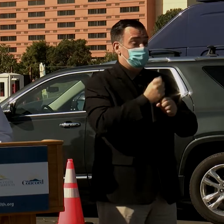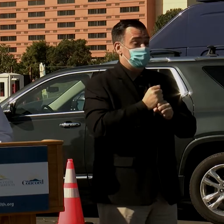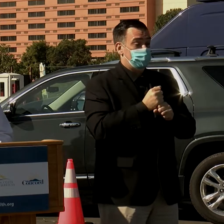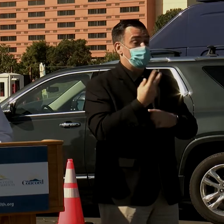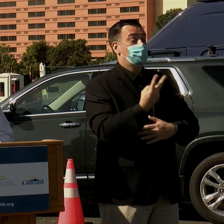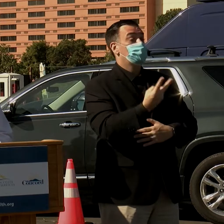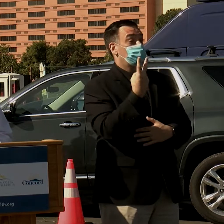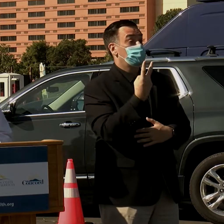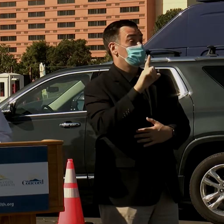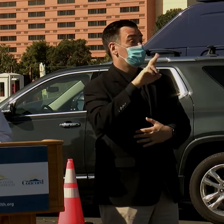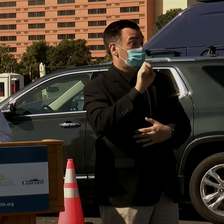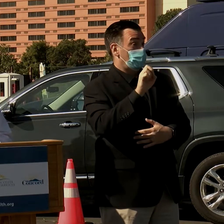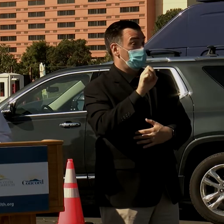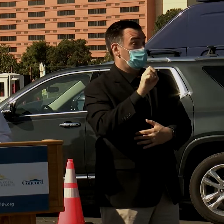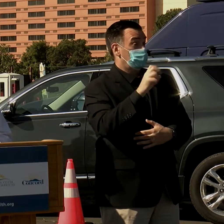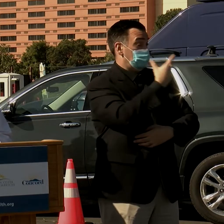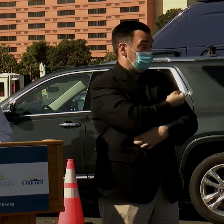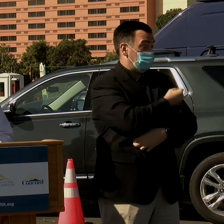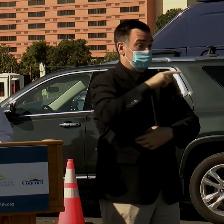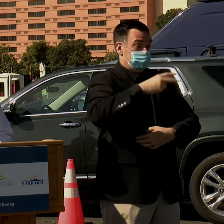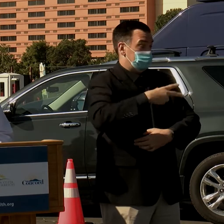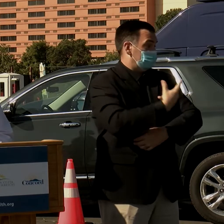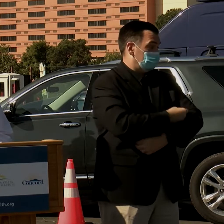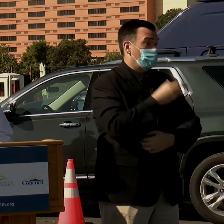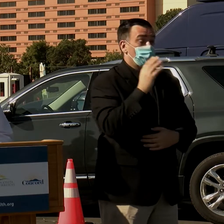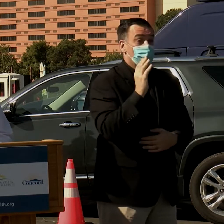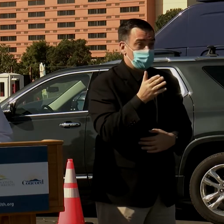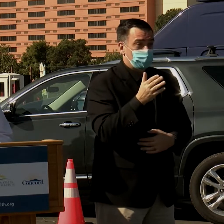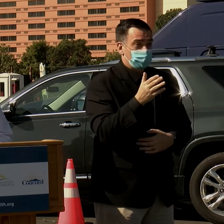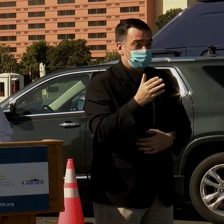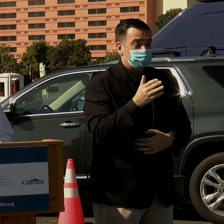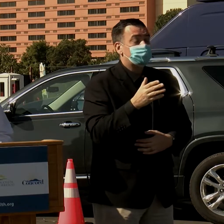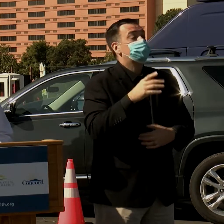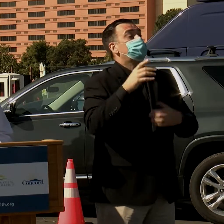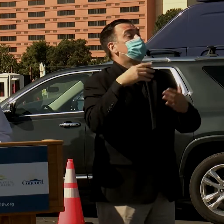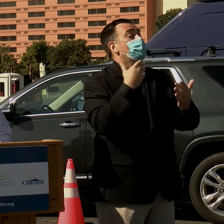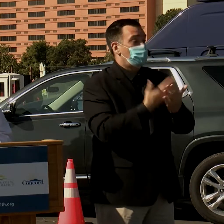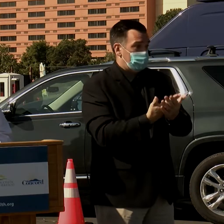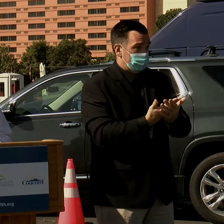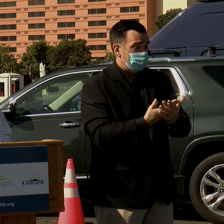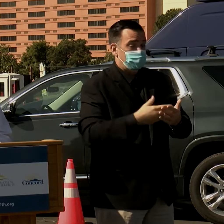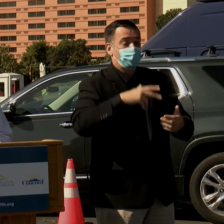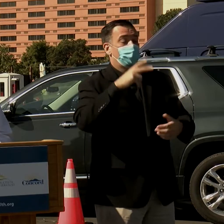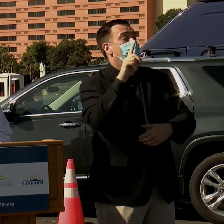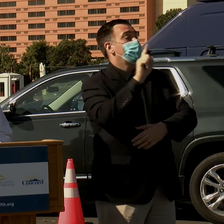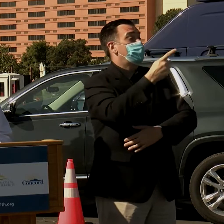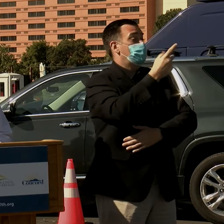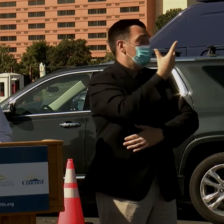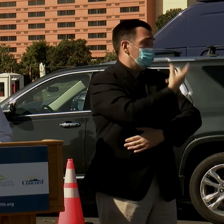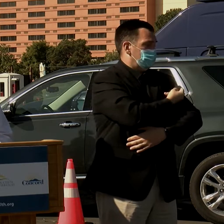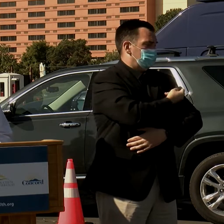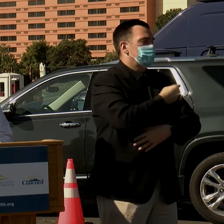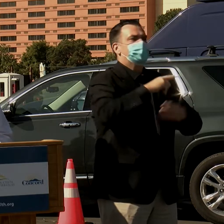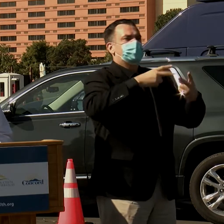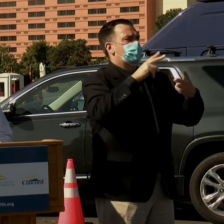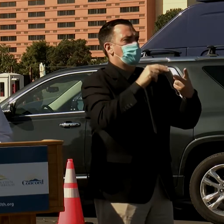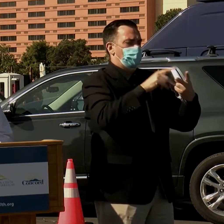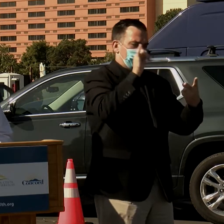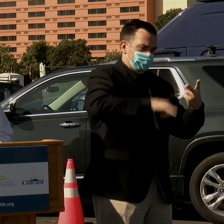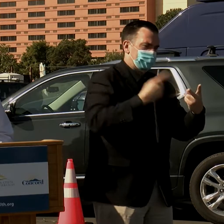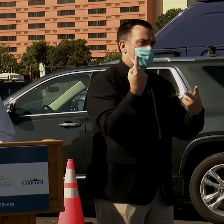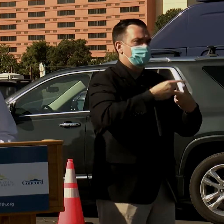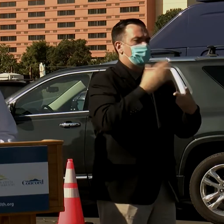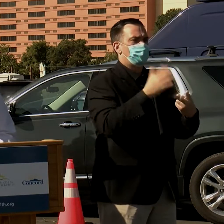a two-dose vaccine like the Pfizer, then when you come through and get your first shot, they'll immediately give you your follow-up appointment for your second